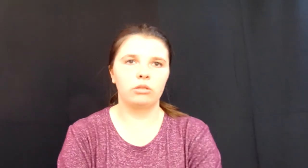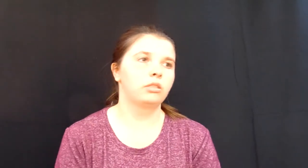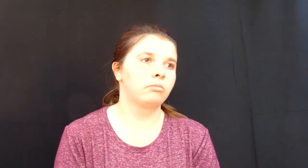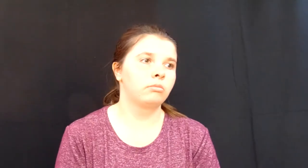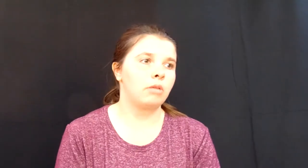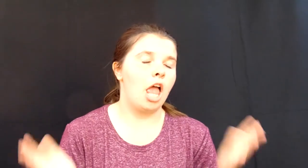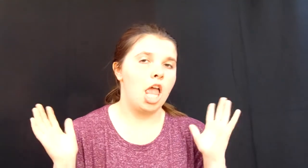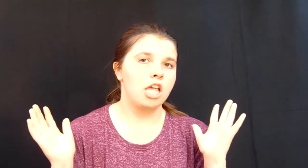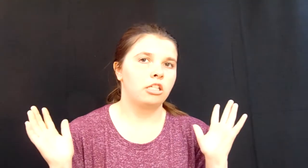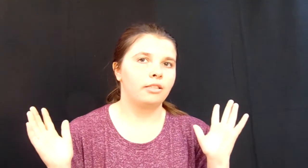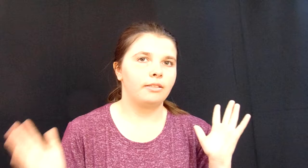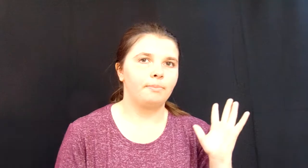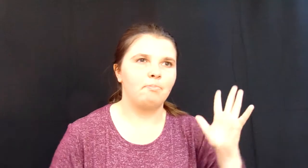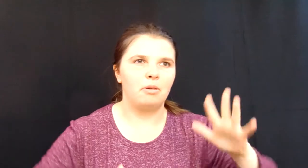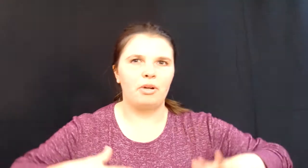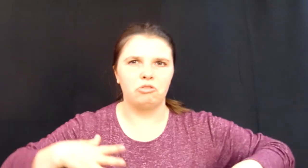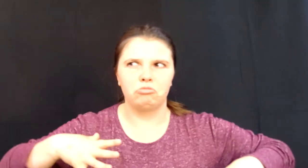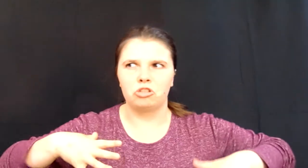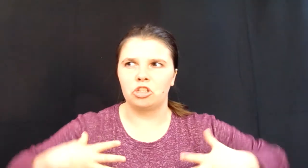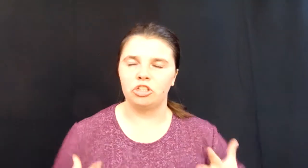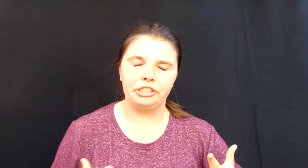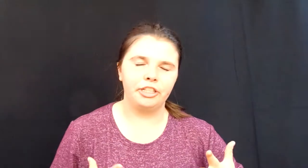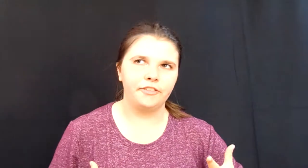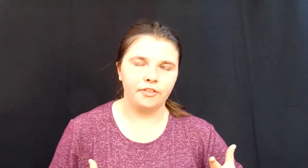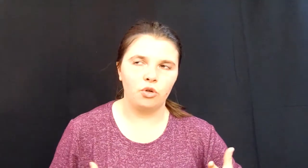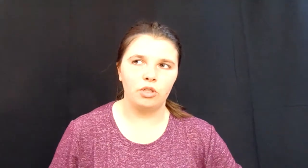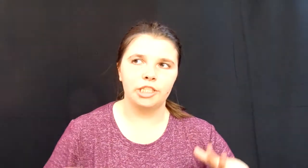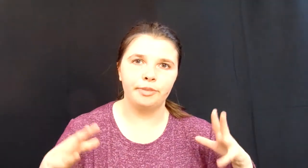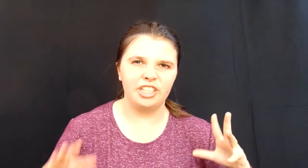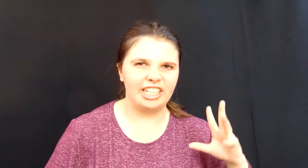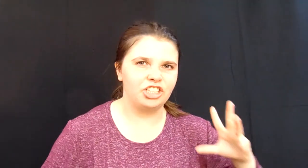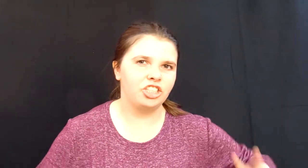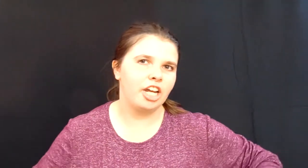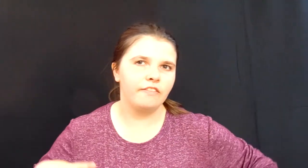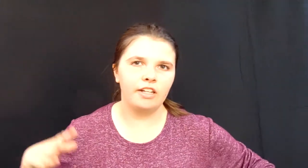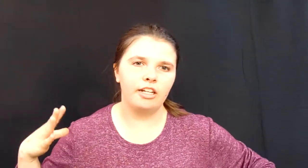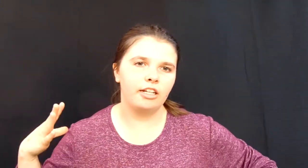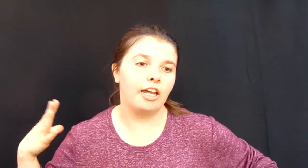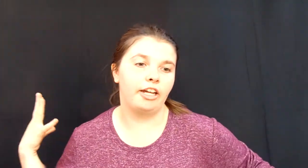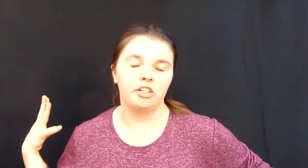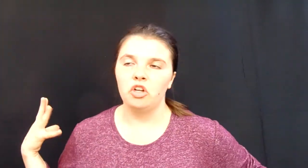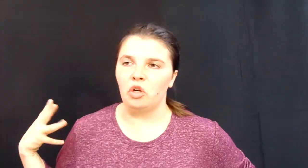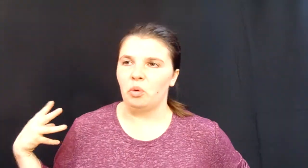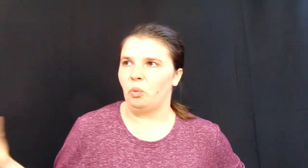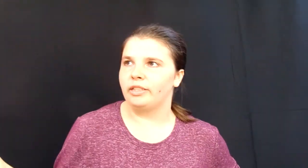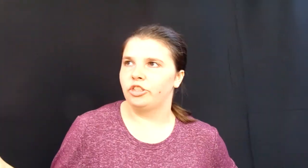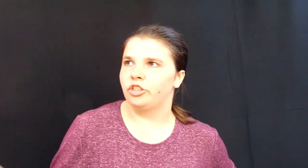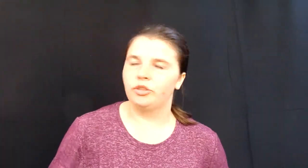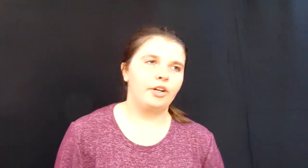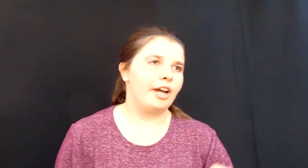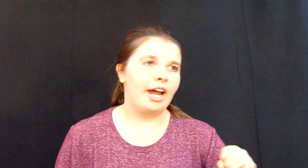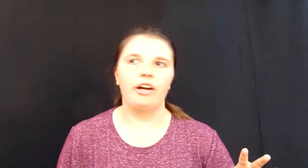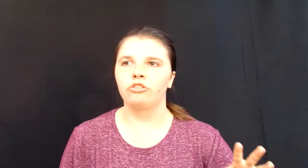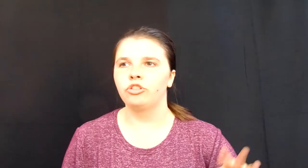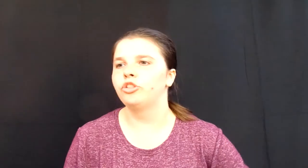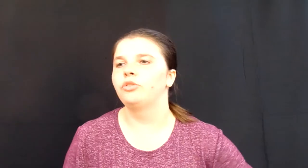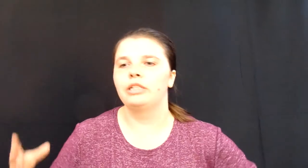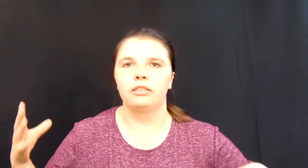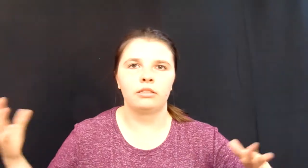about girl stuff of course but like shaving and when to do it how to do it